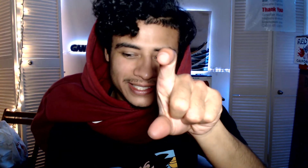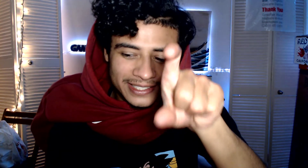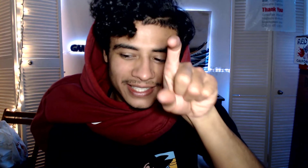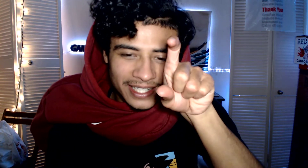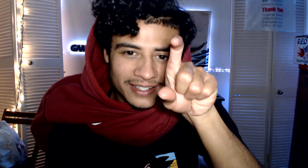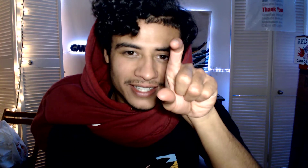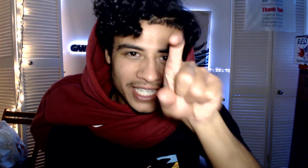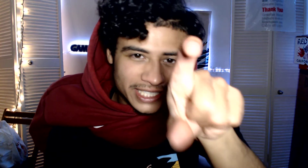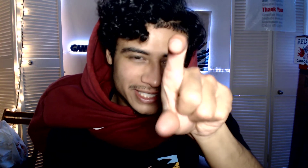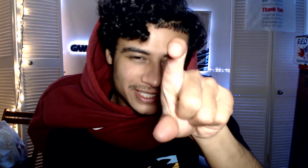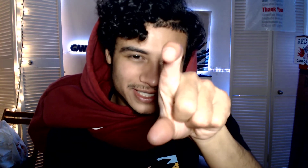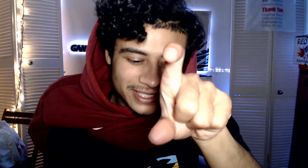X.